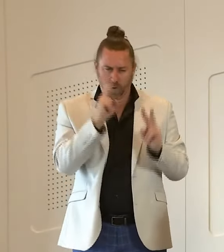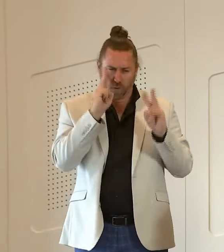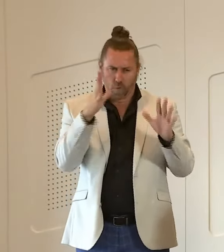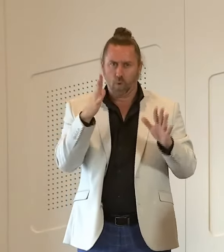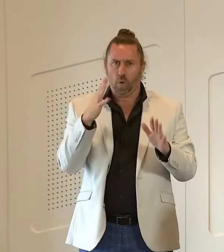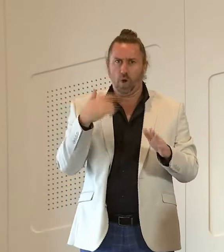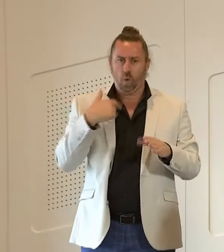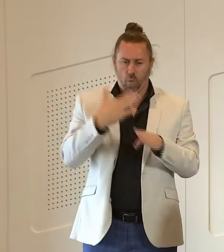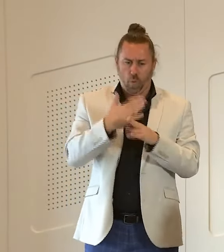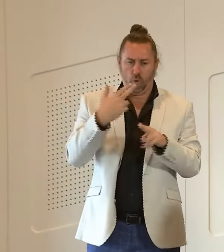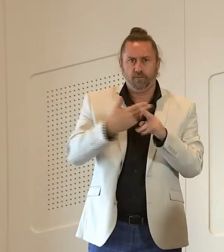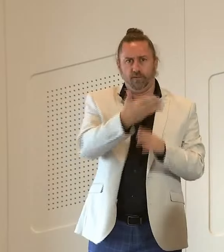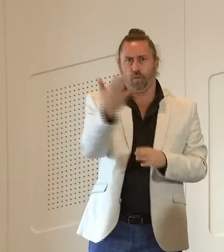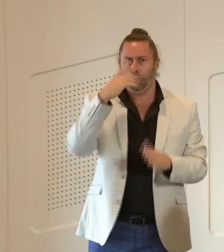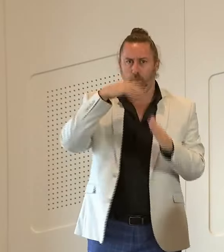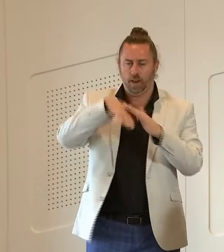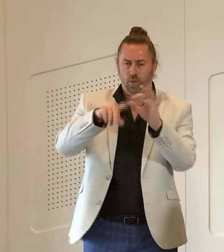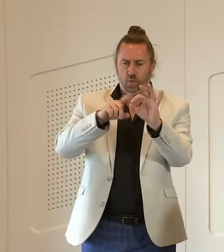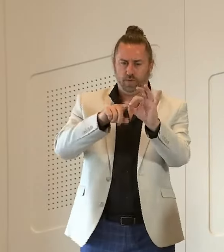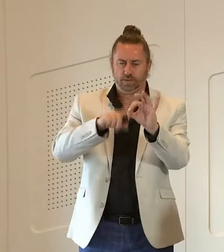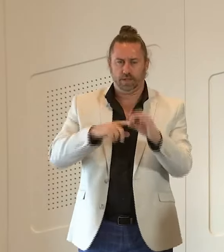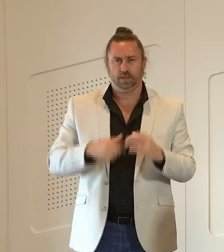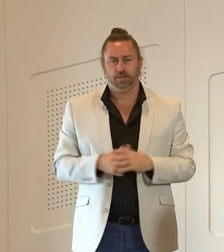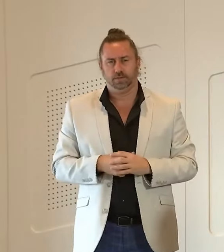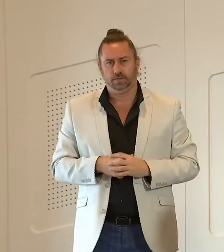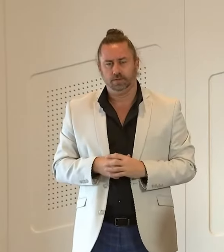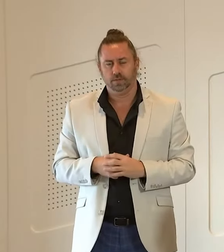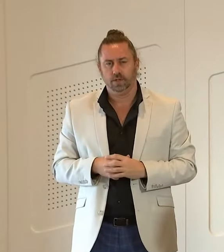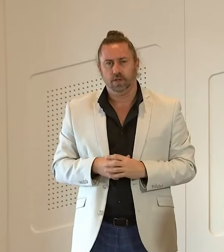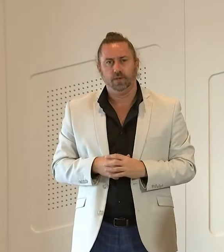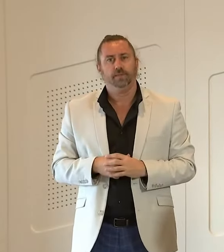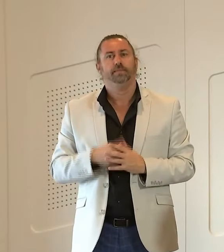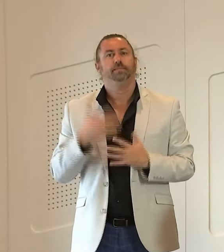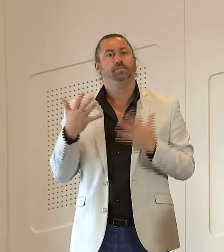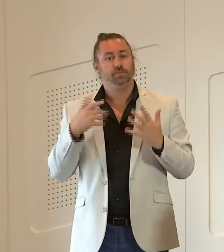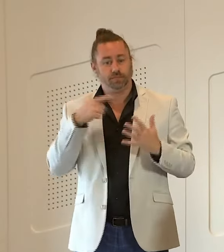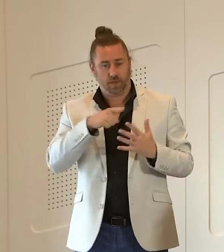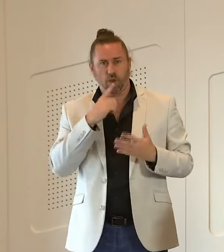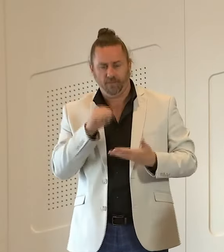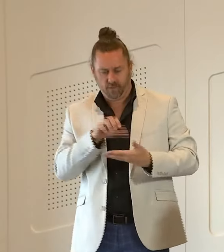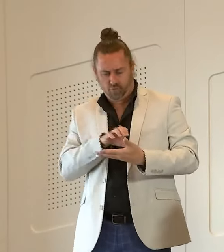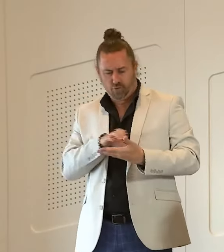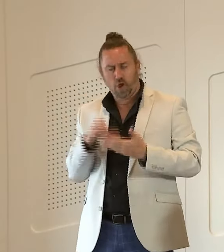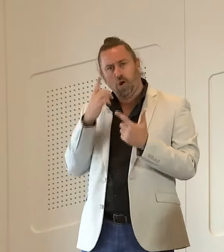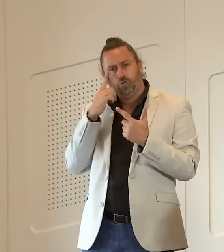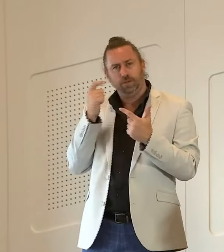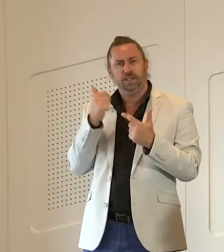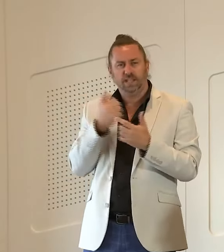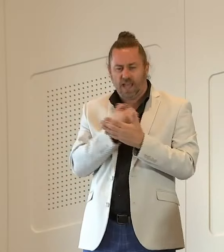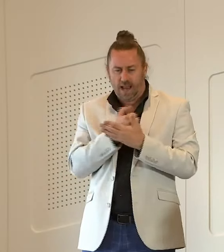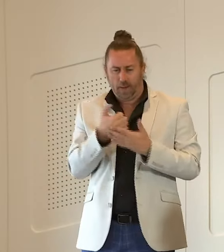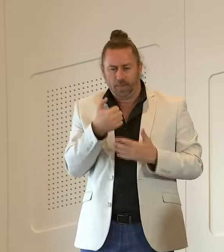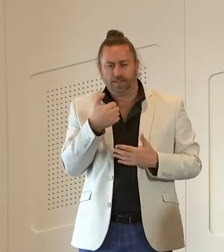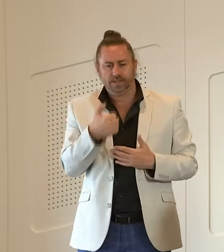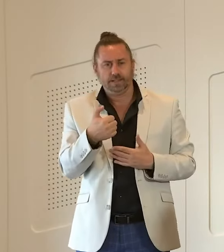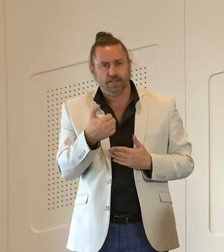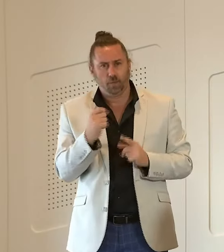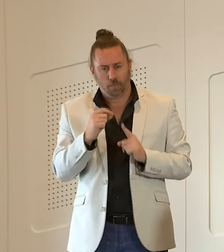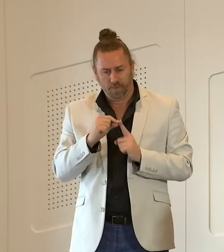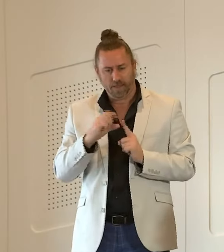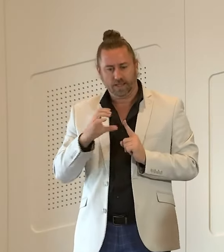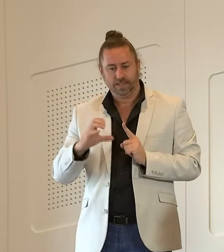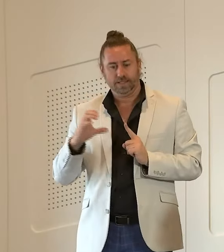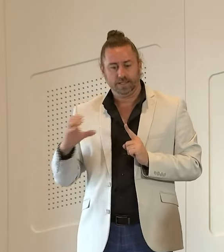the commission of inquiry will implement our recommendation six as the premier has said but also recommendation